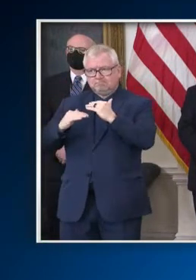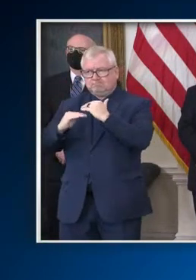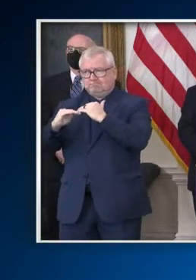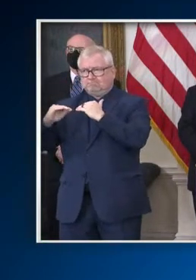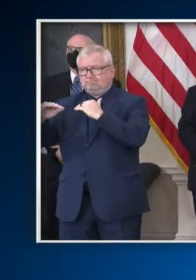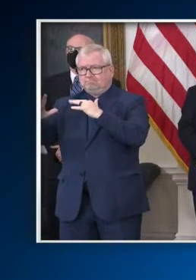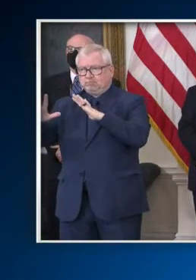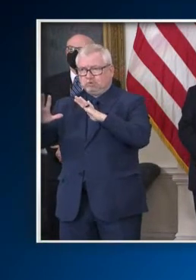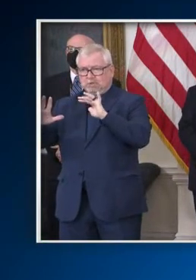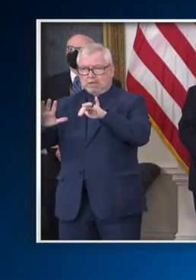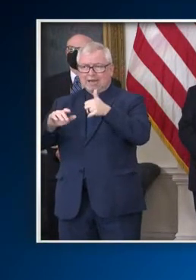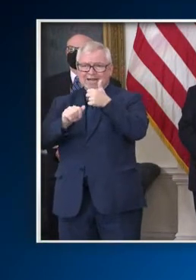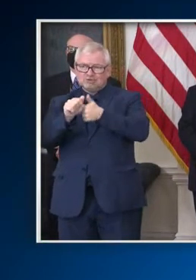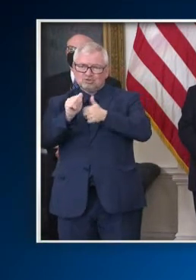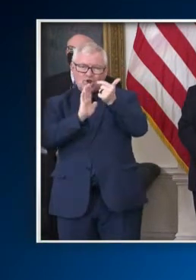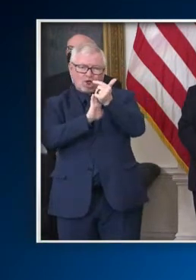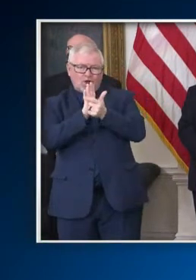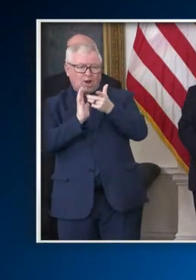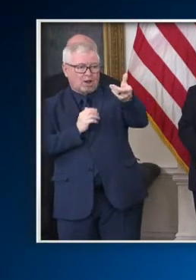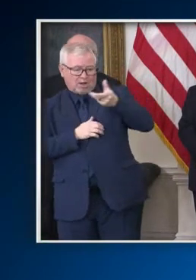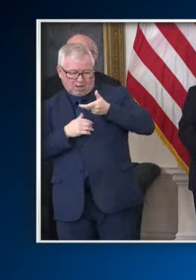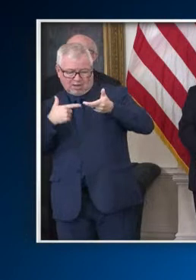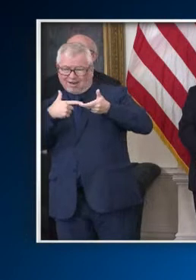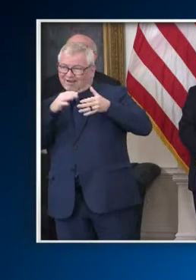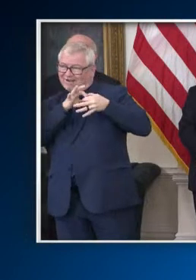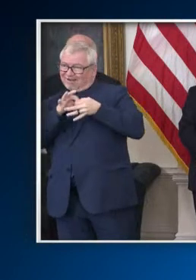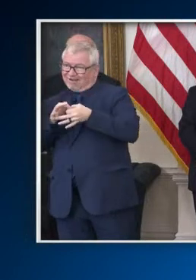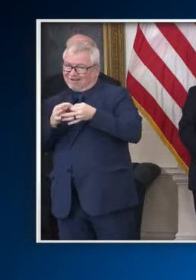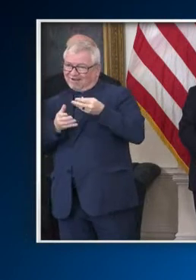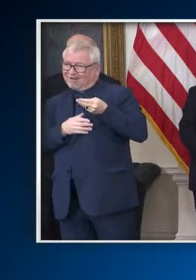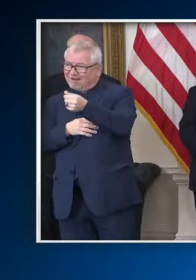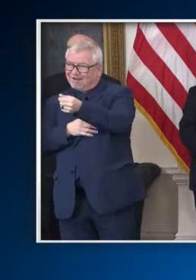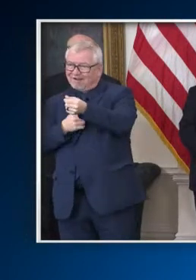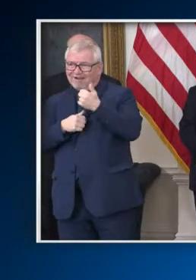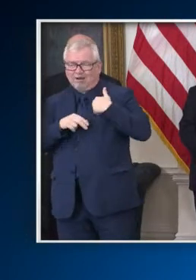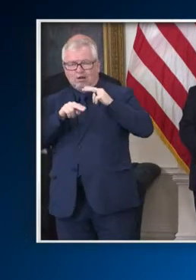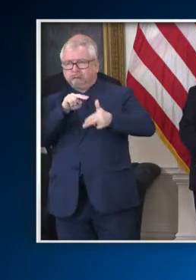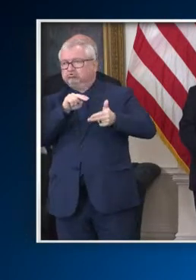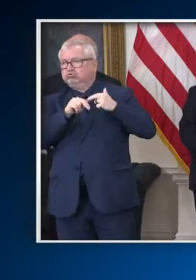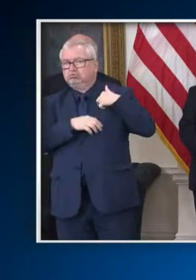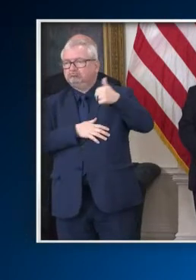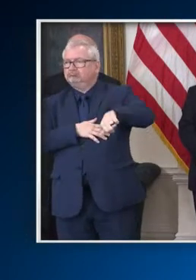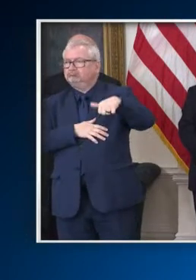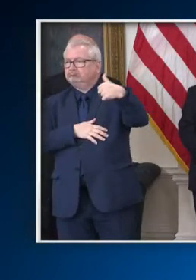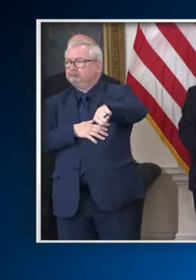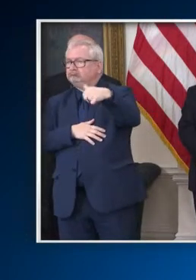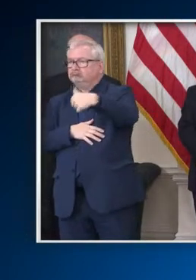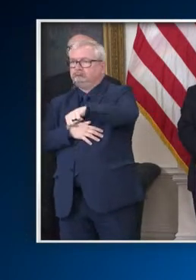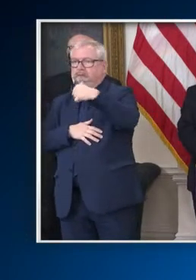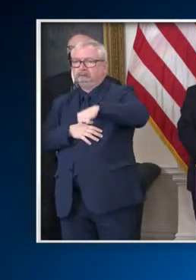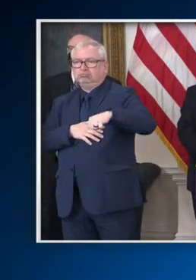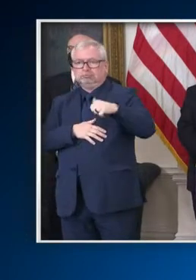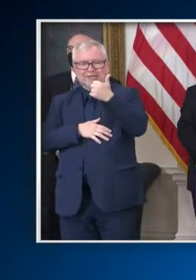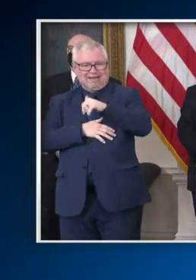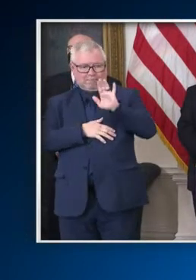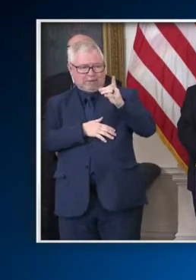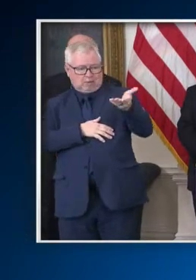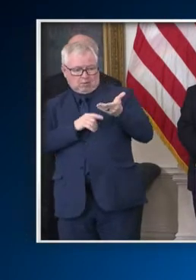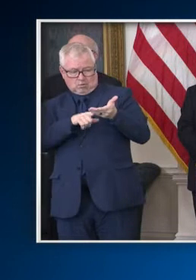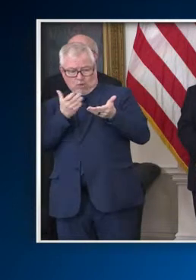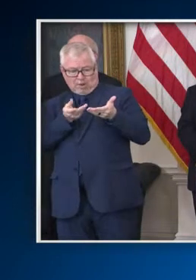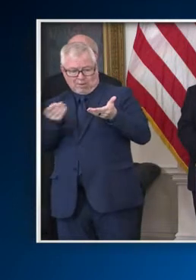that had substantial increases in spending, 22 of them. Last year, we